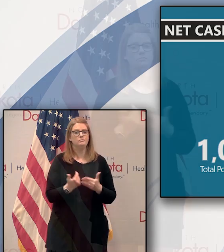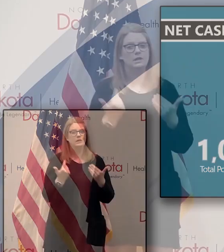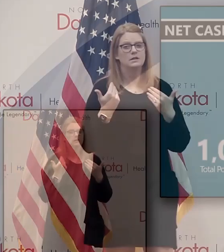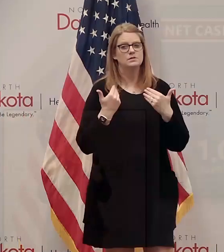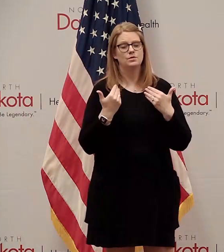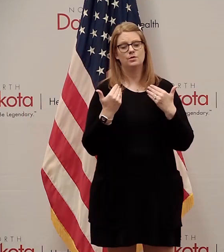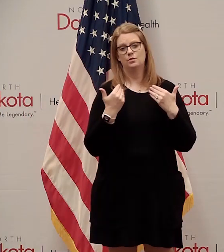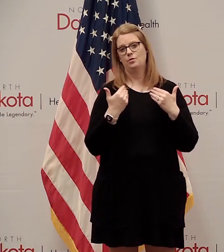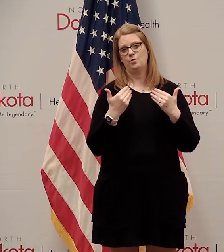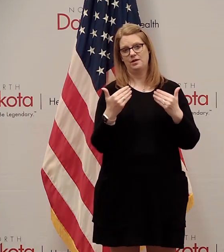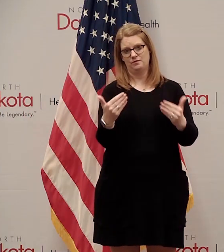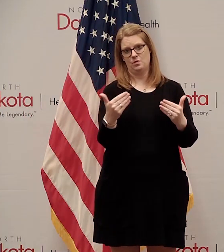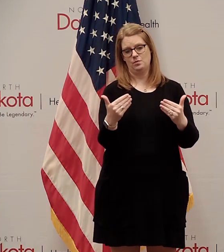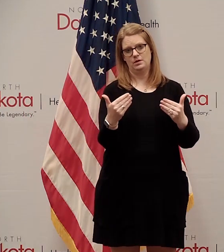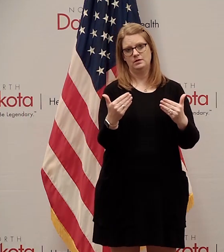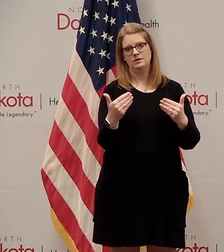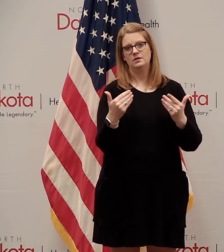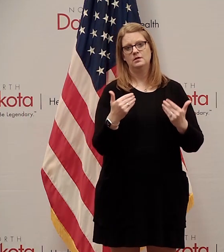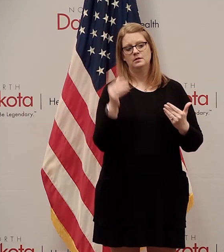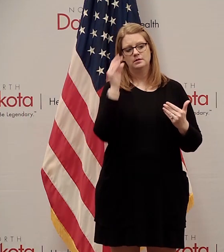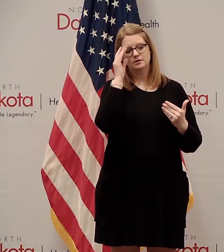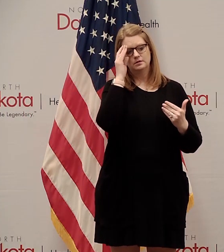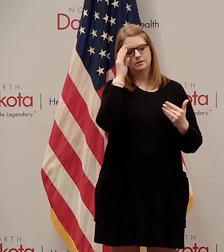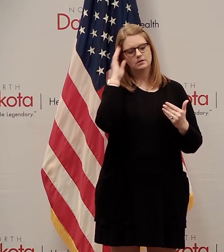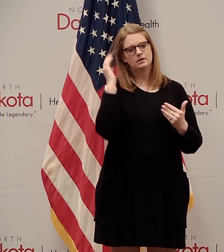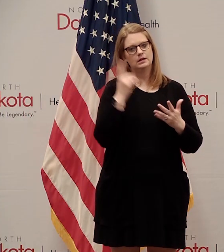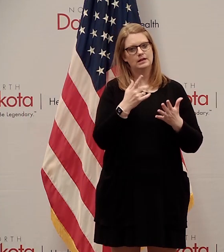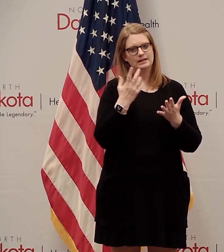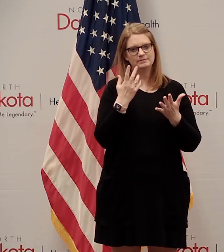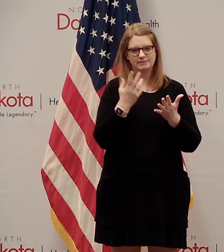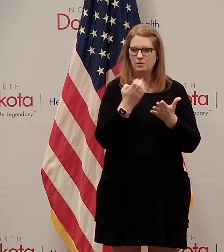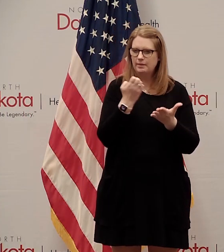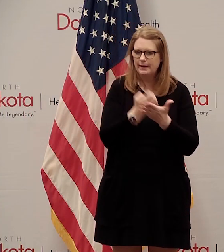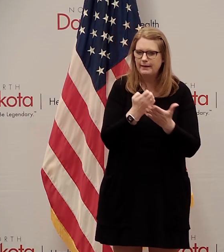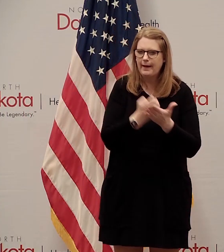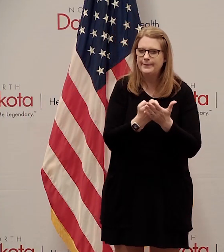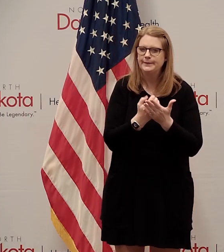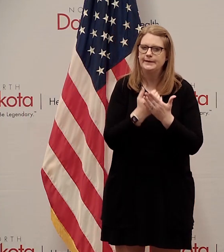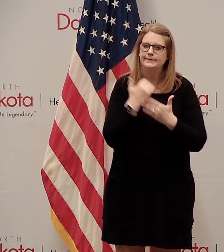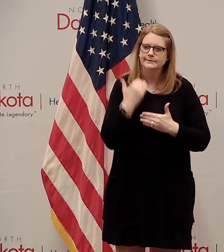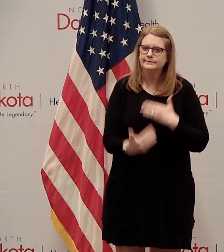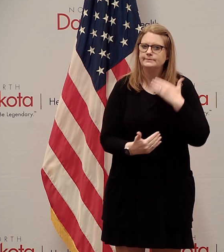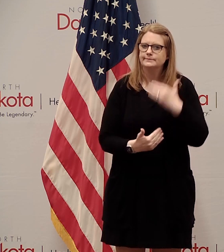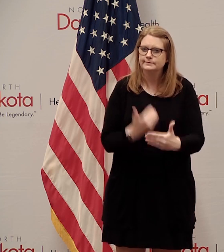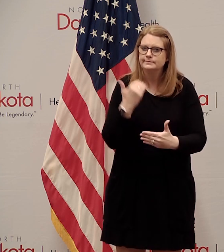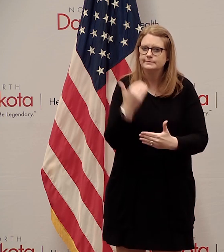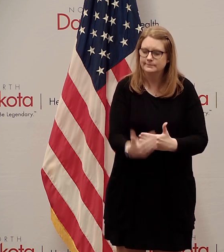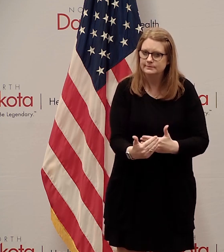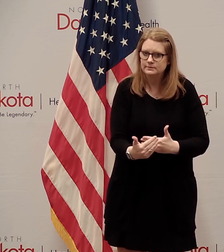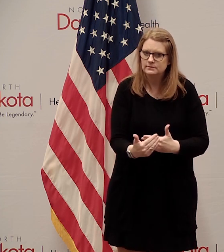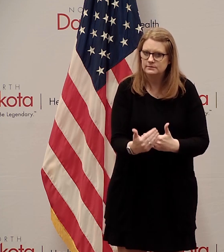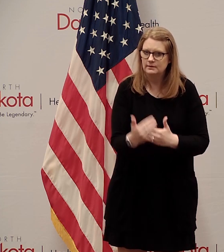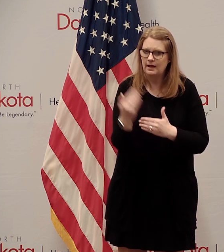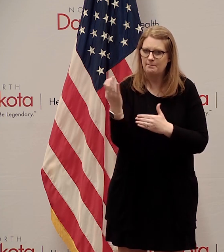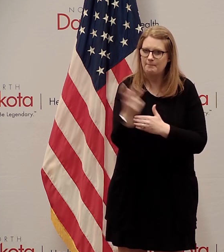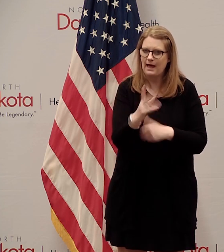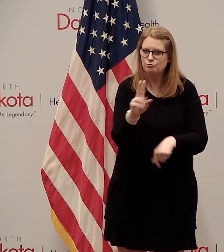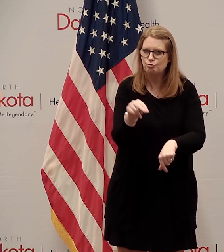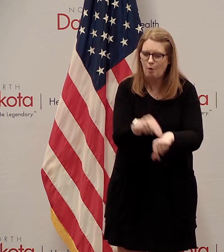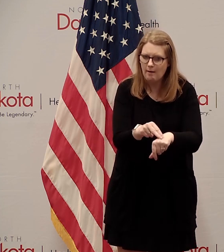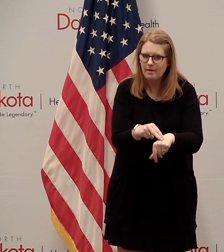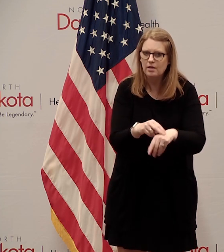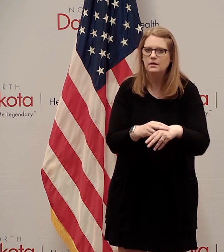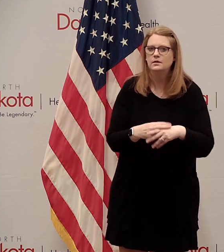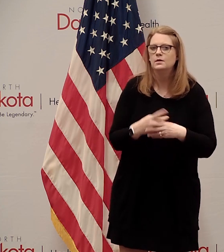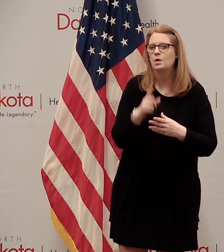move towards getting our economy going again we're confident in the ability of North Dakota and our